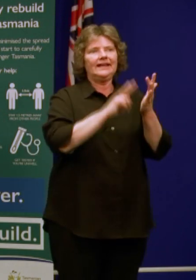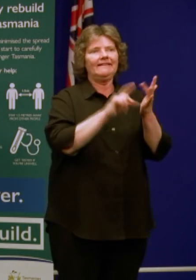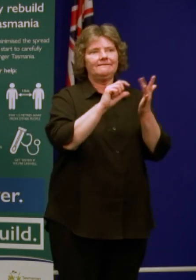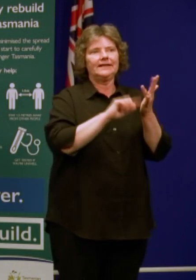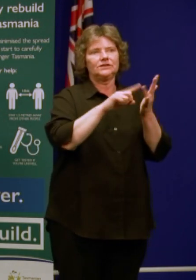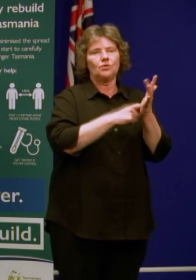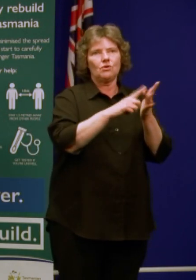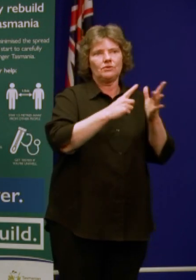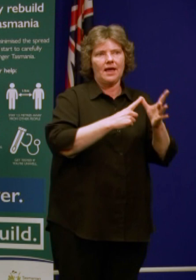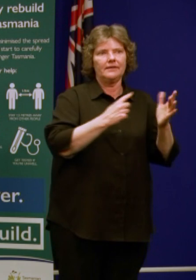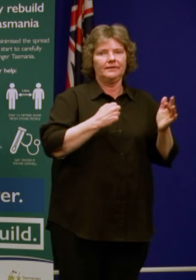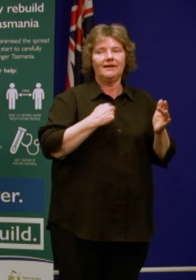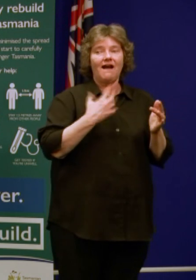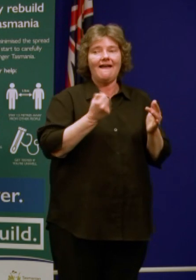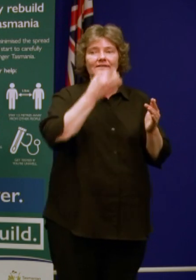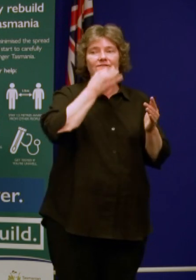some changes.